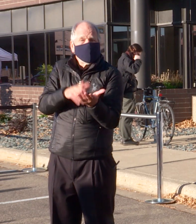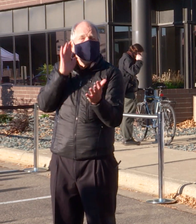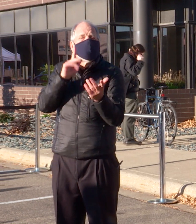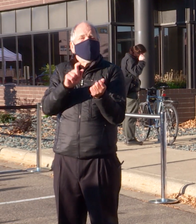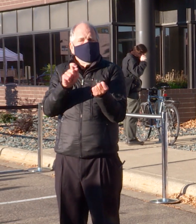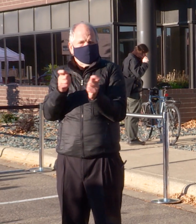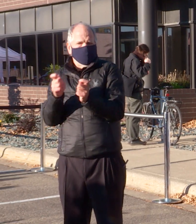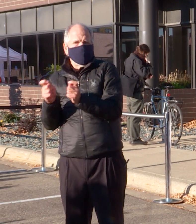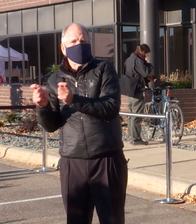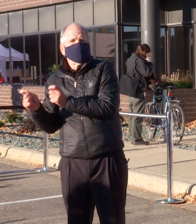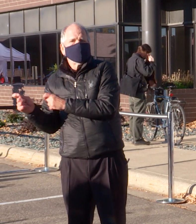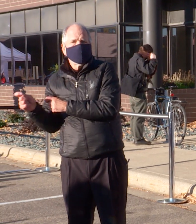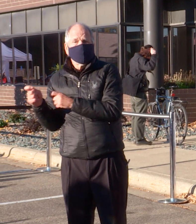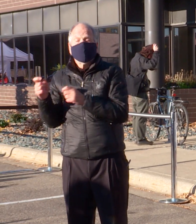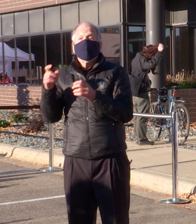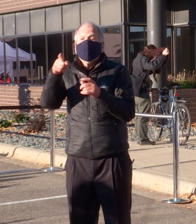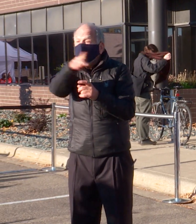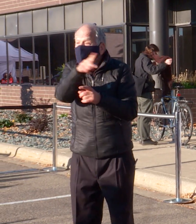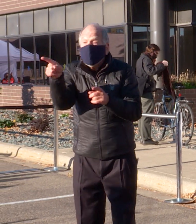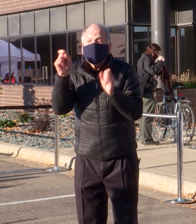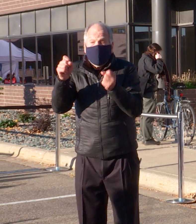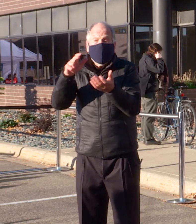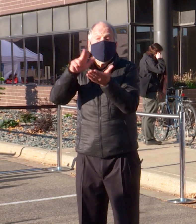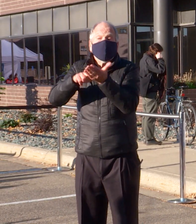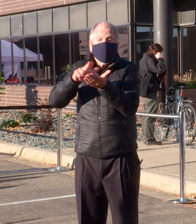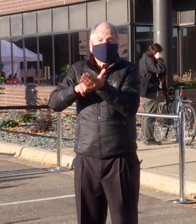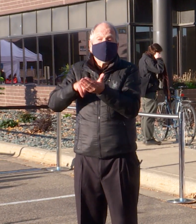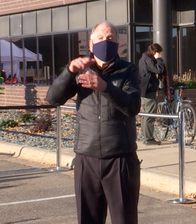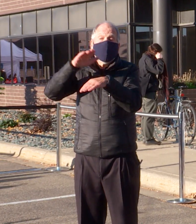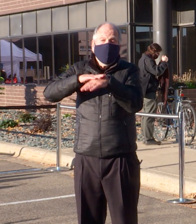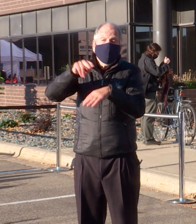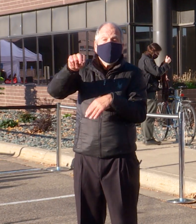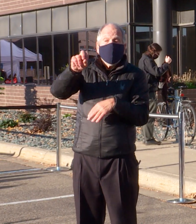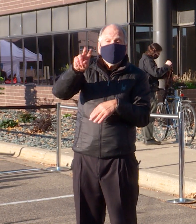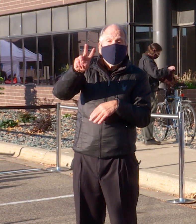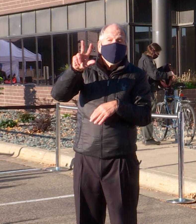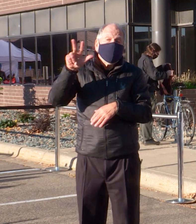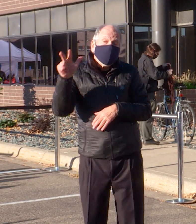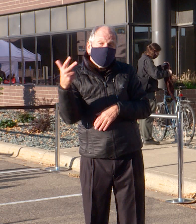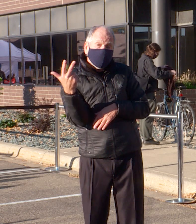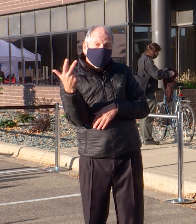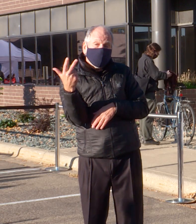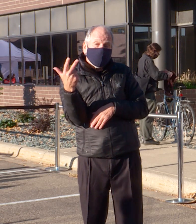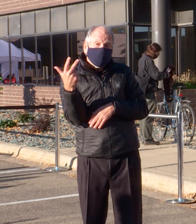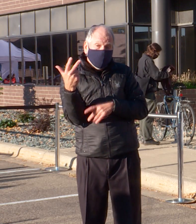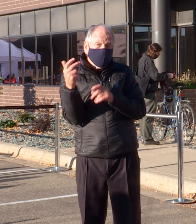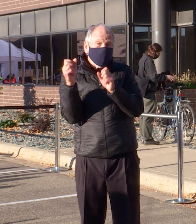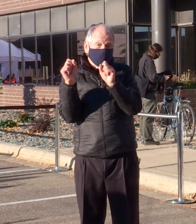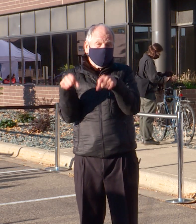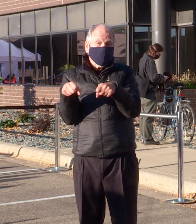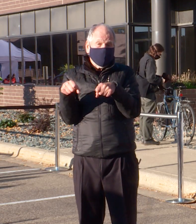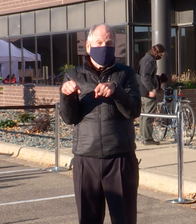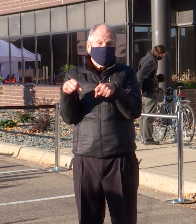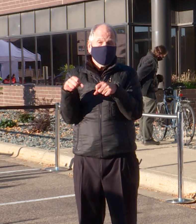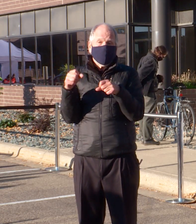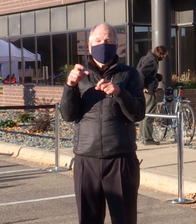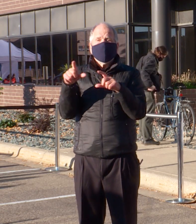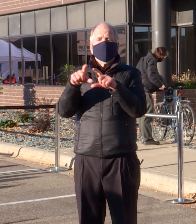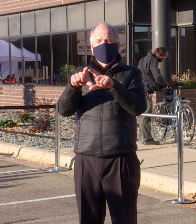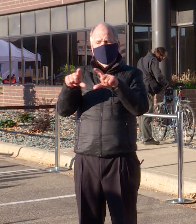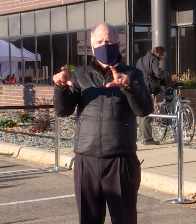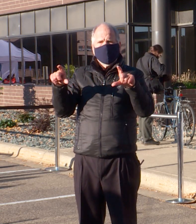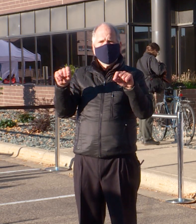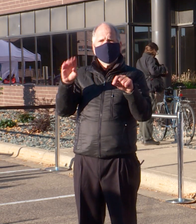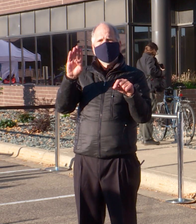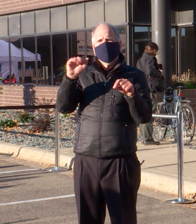give voters every access to participate, which means they can continue to register and get their ballot now through and on election day.